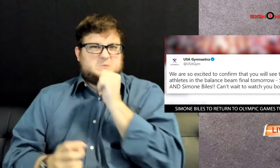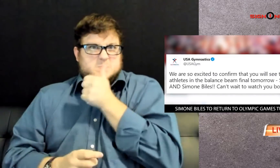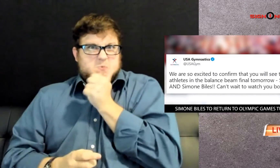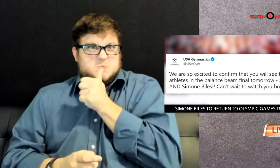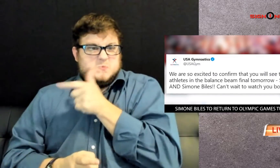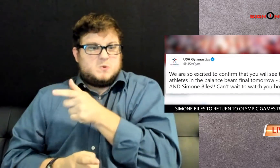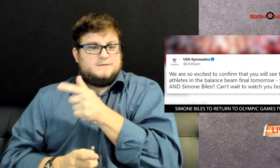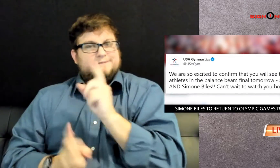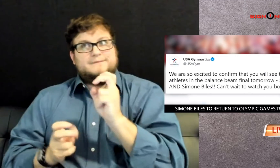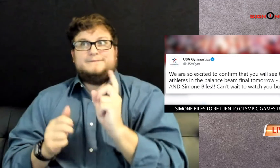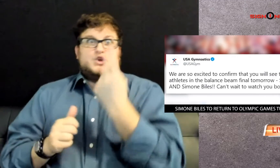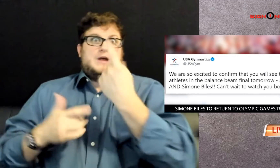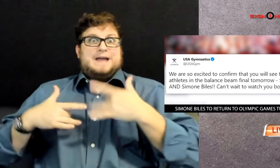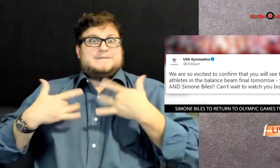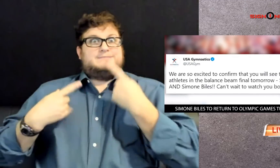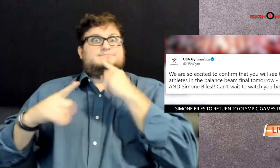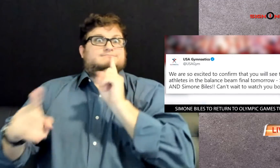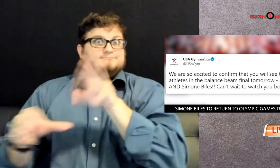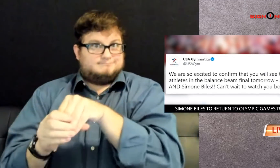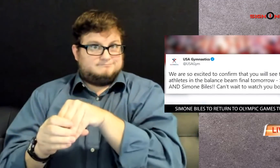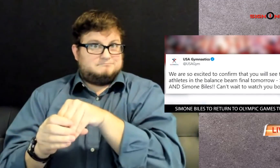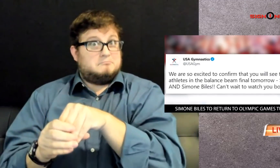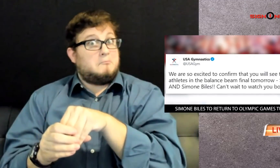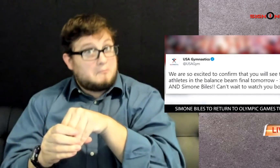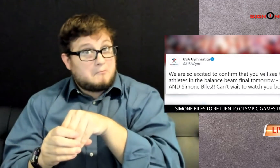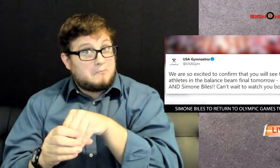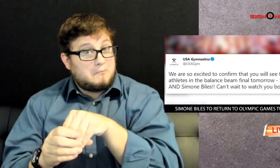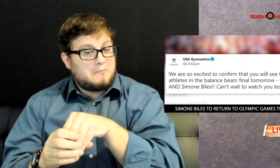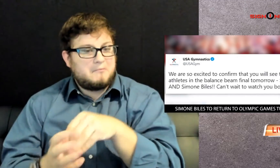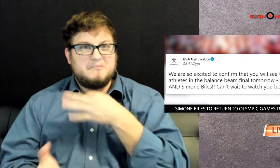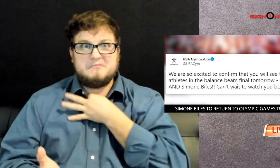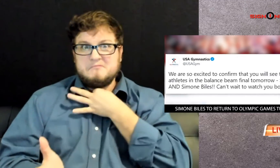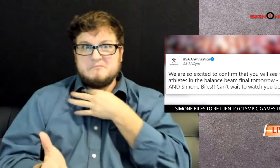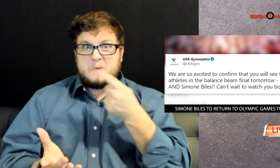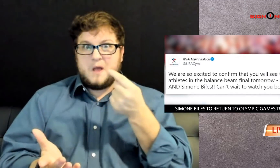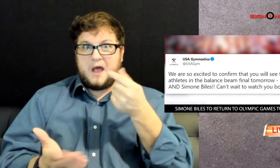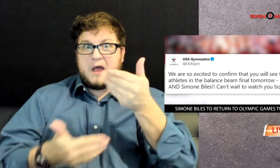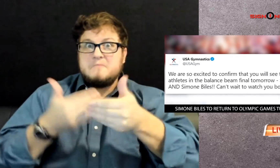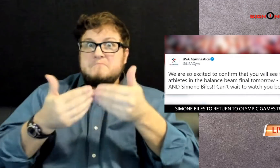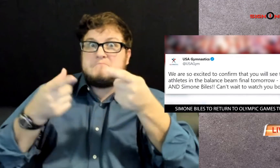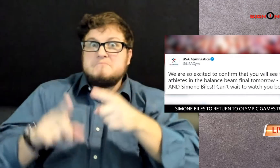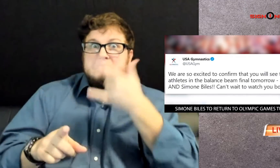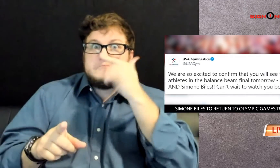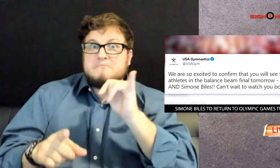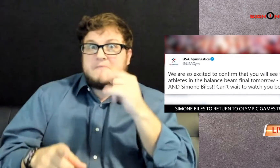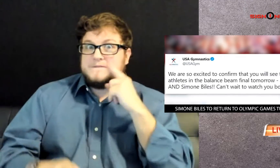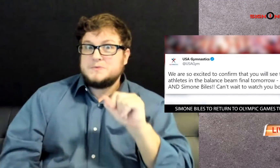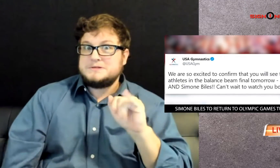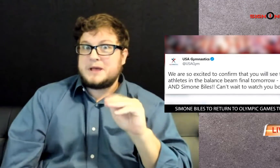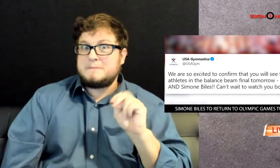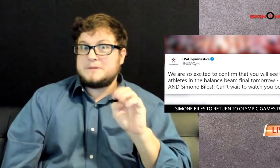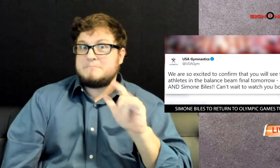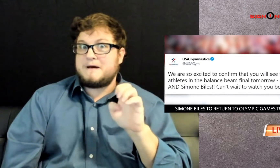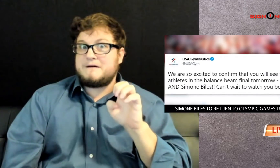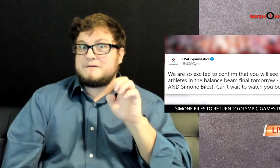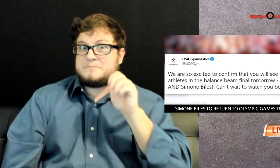women's team final last Tuesday. I'm curious to see what happens with Simone Biles tomorrow.